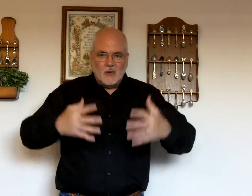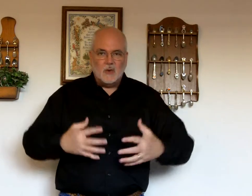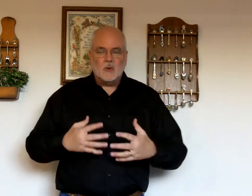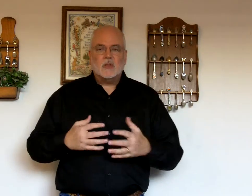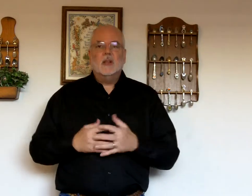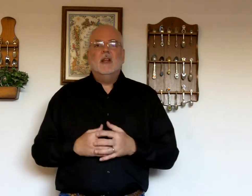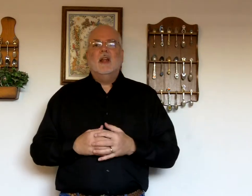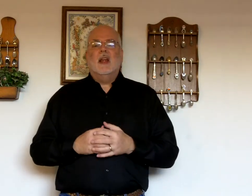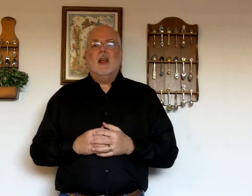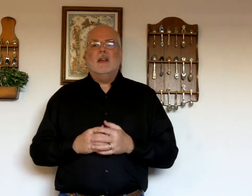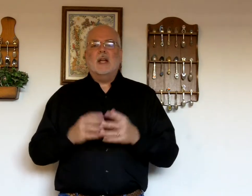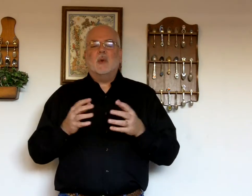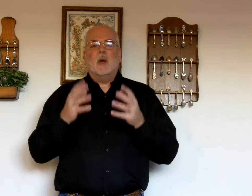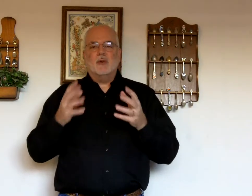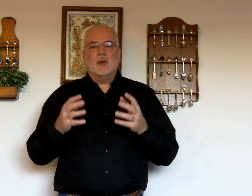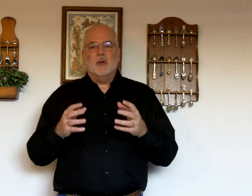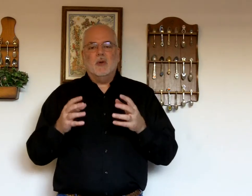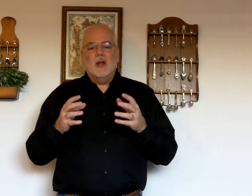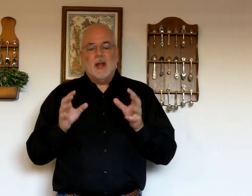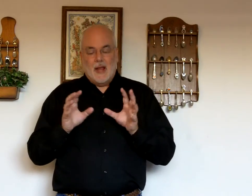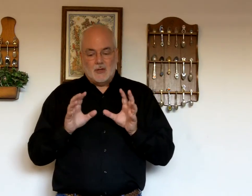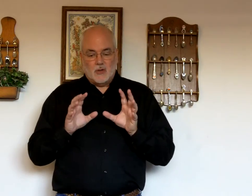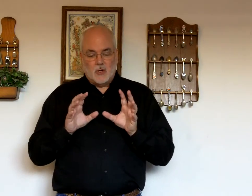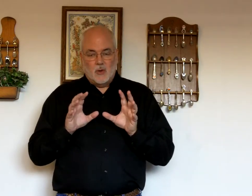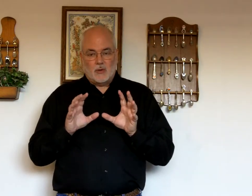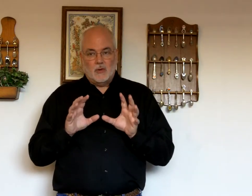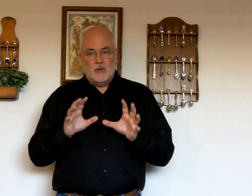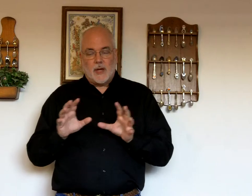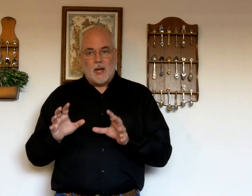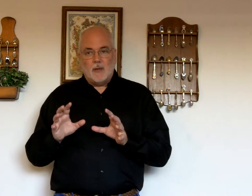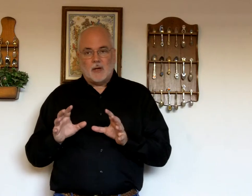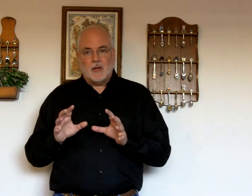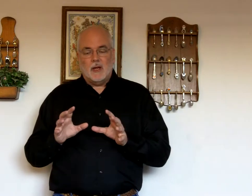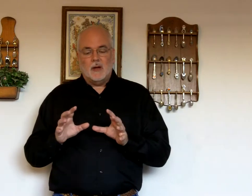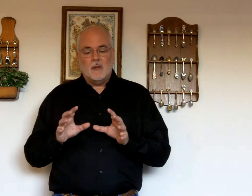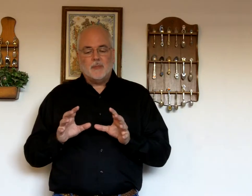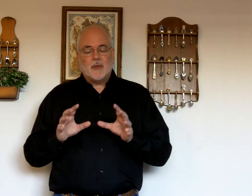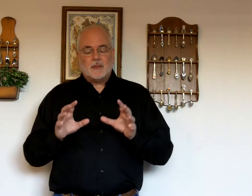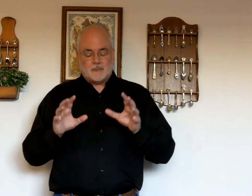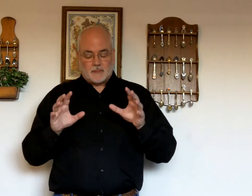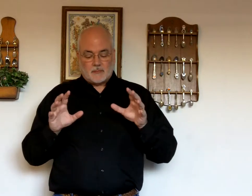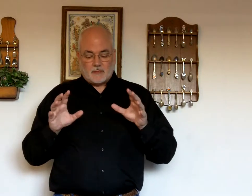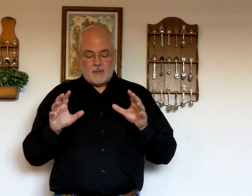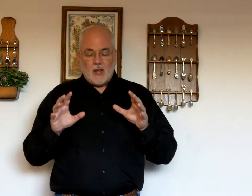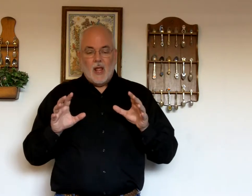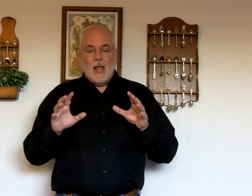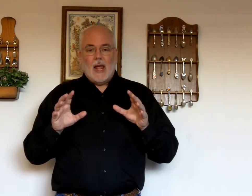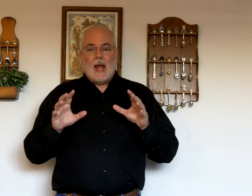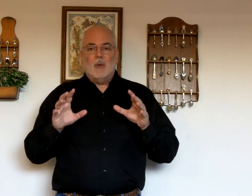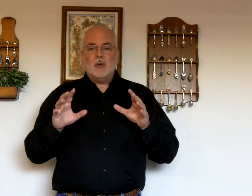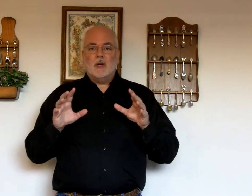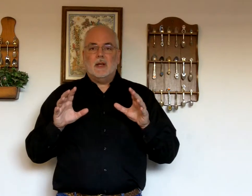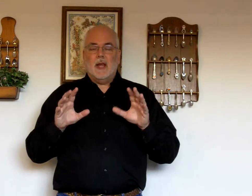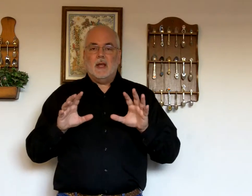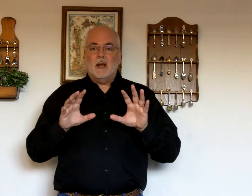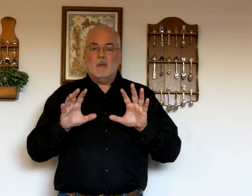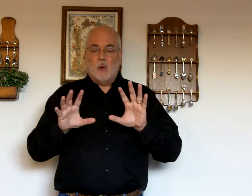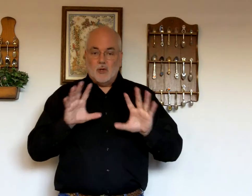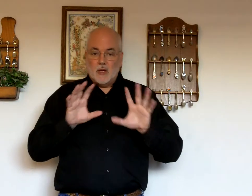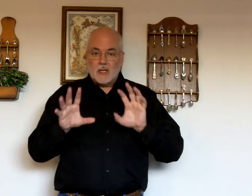use and that's what I want you to do as you're going through the vocabulary here I want you to take and once you get the